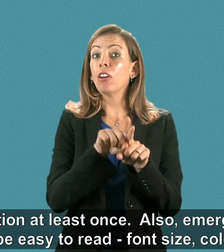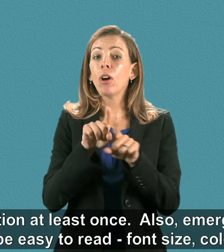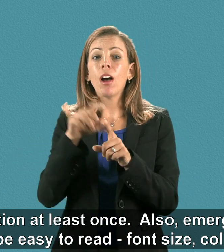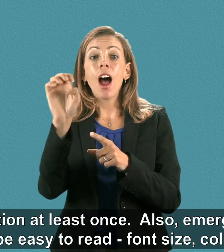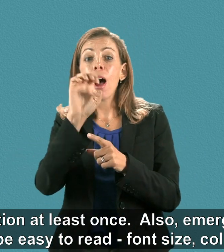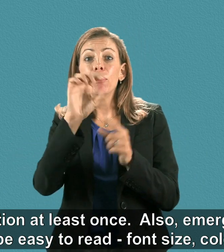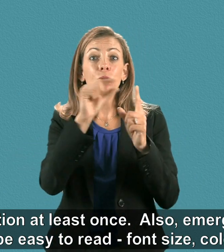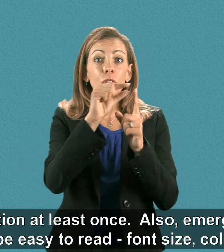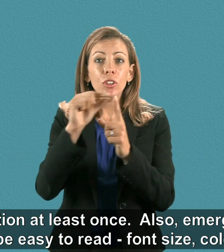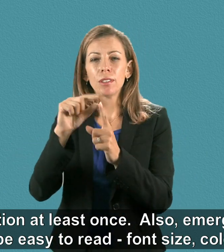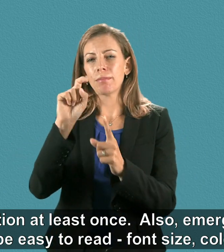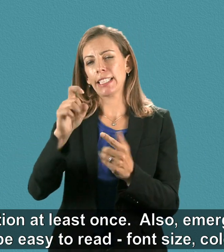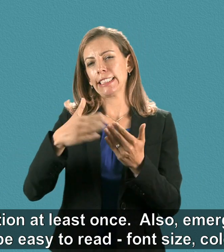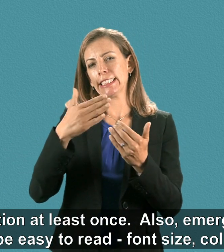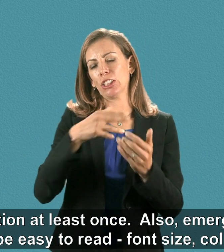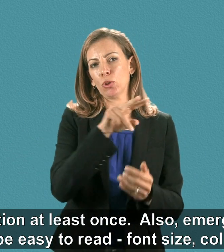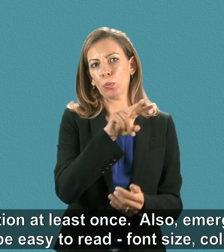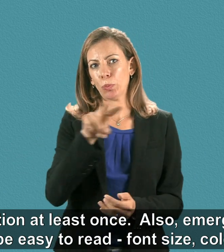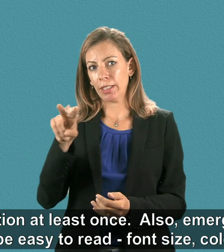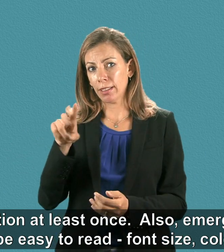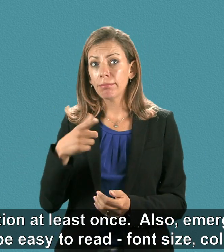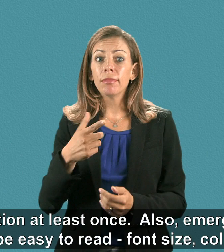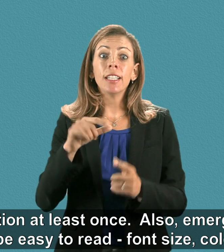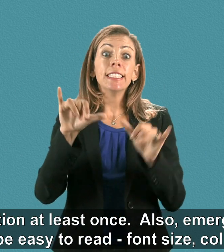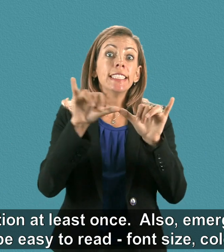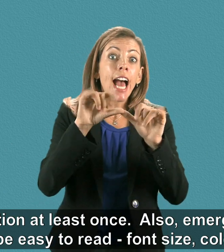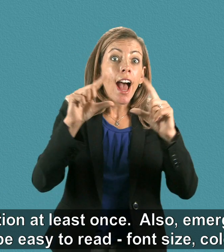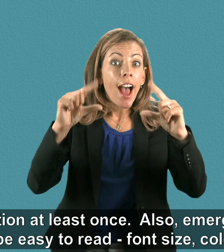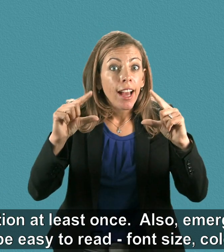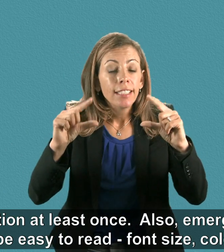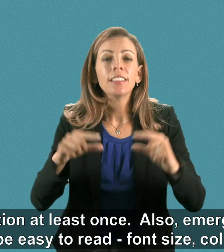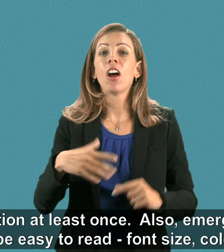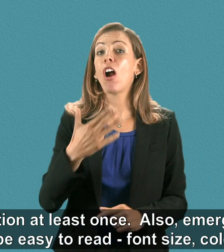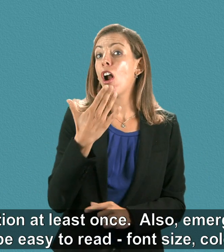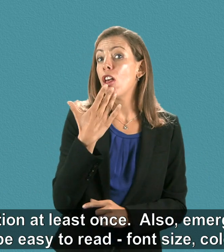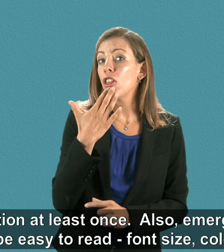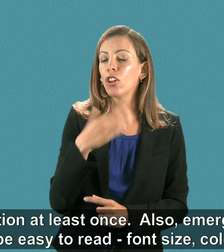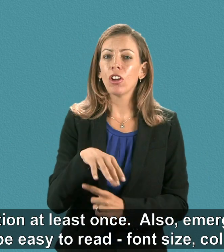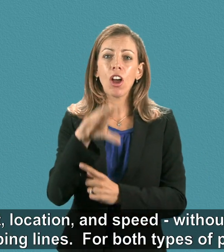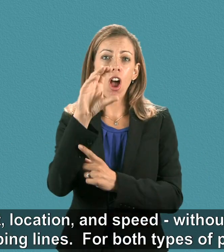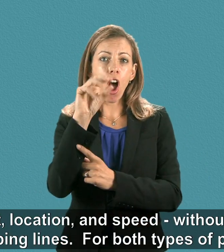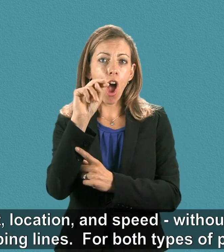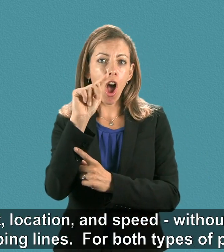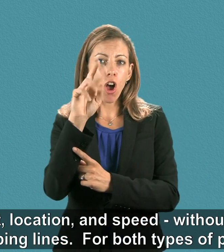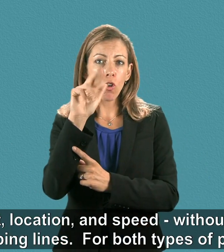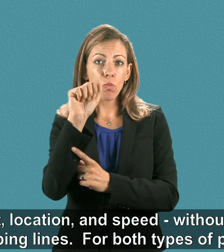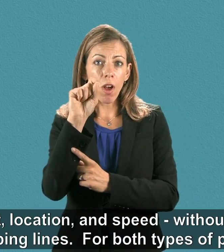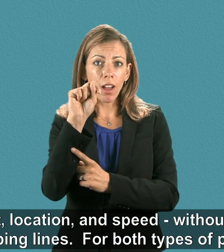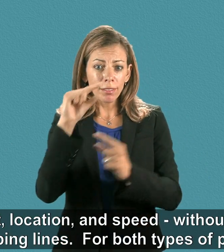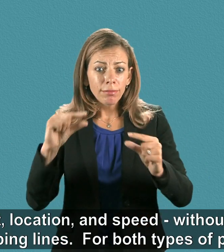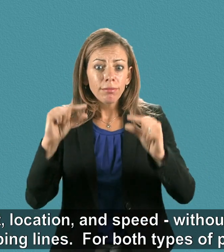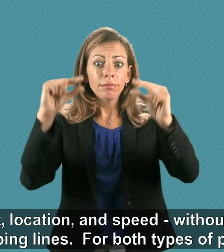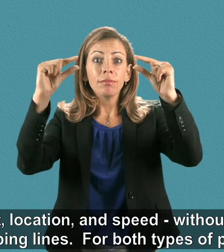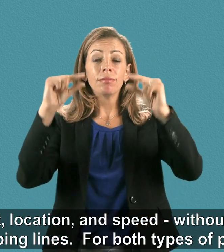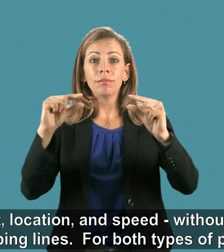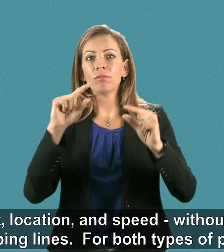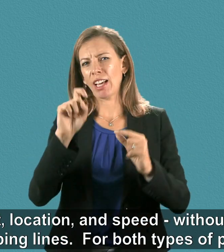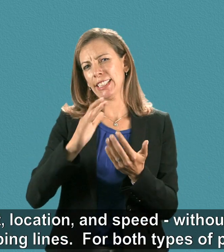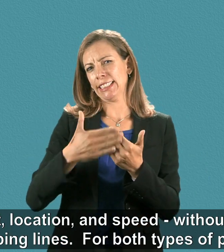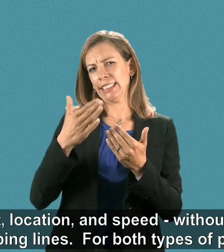Also, emergency text should be easy to read – font size, color, contrast, location, and speed